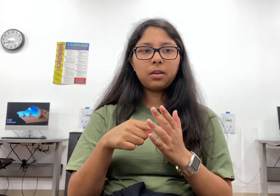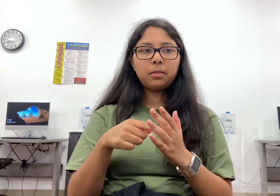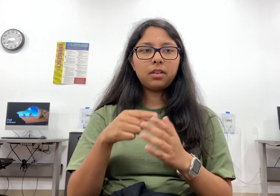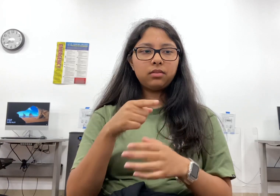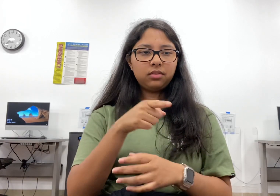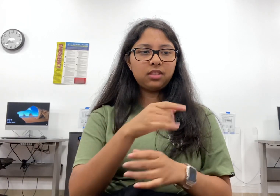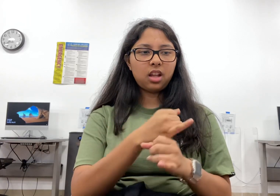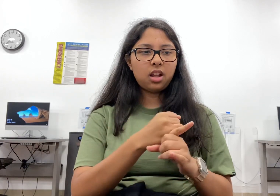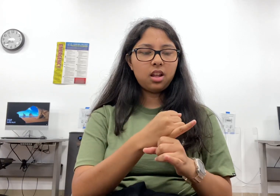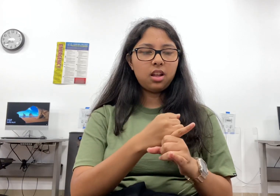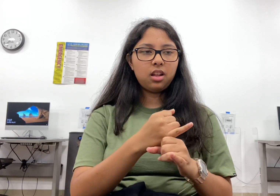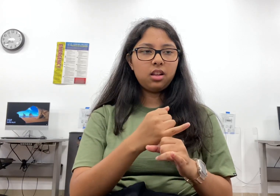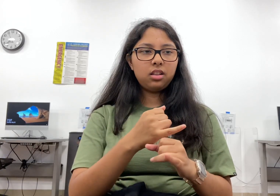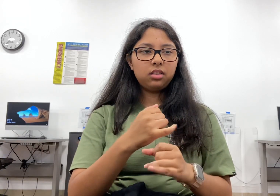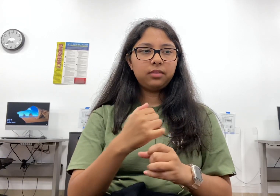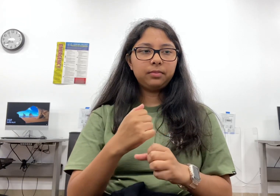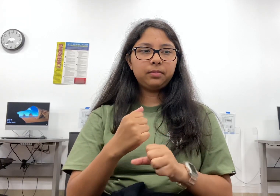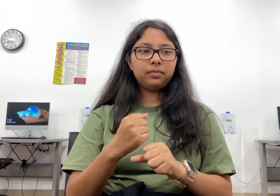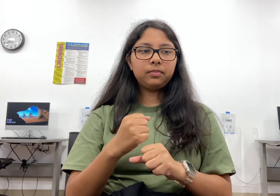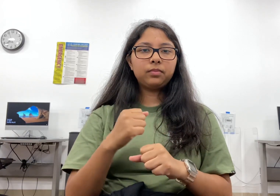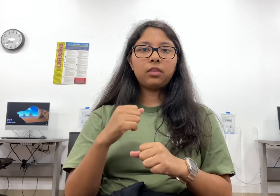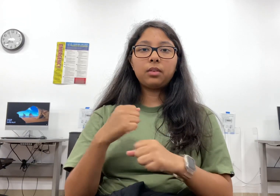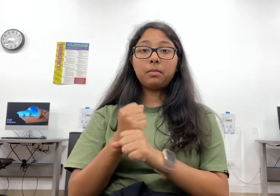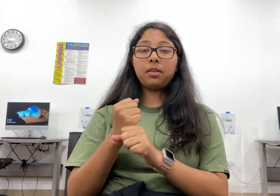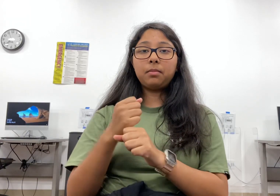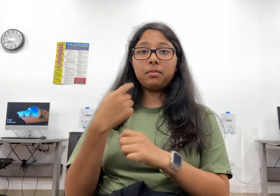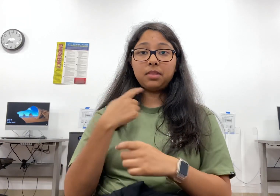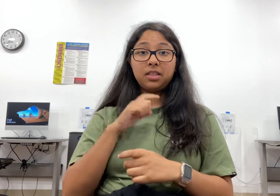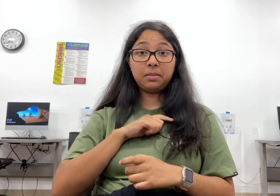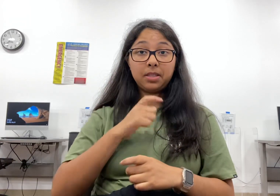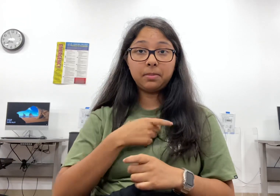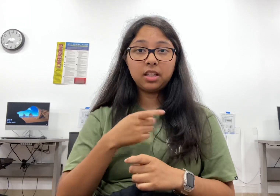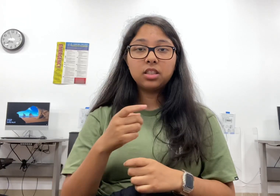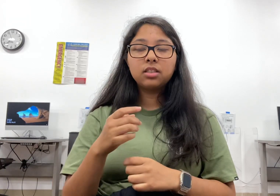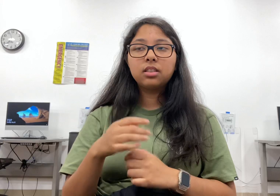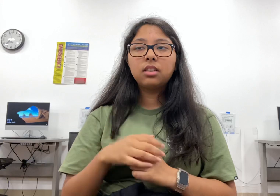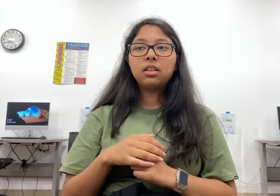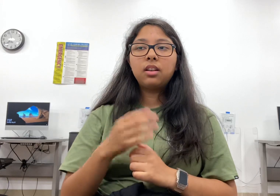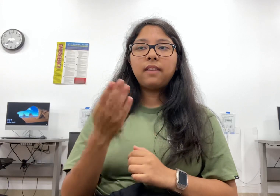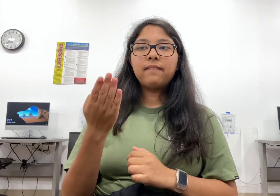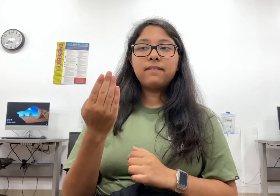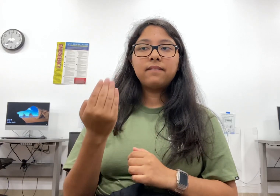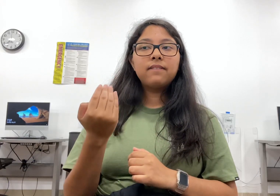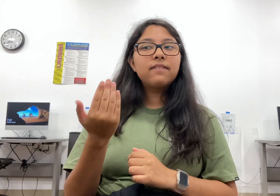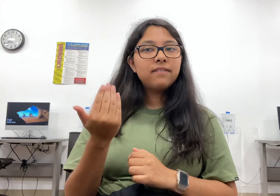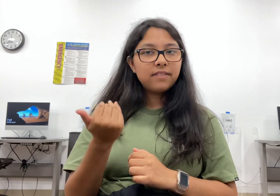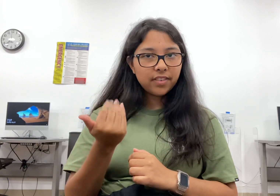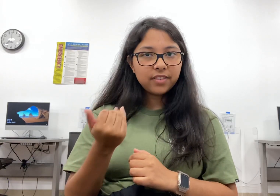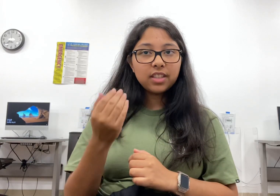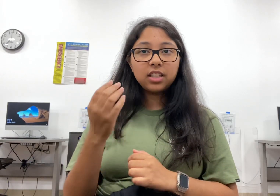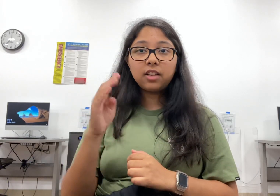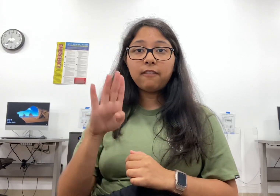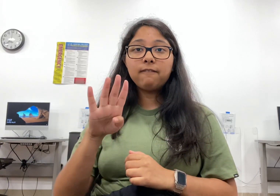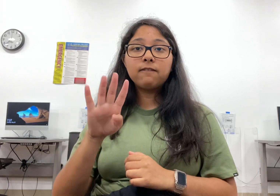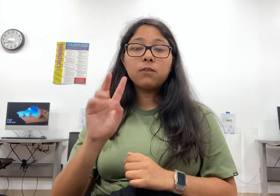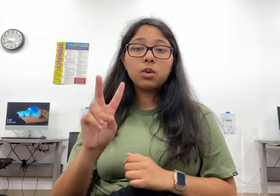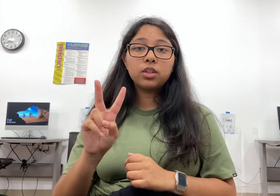In 1542, only 50 years after Columbus had discovered America, General